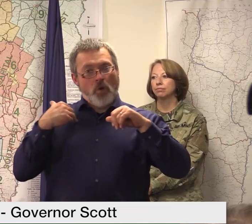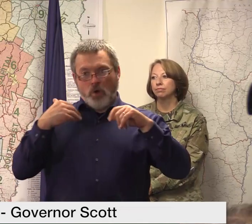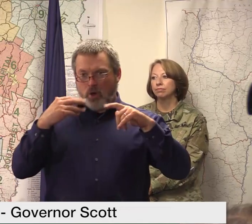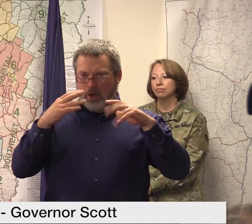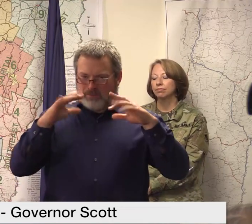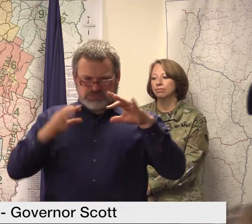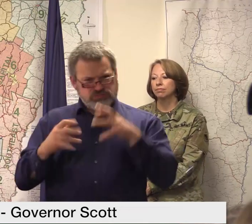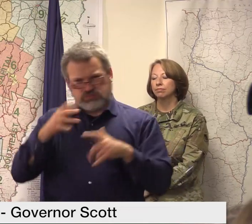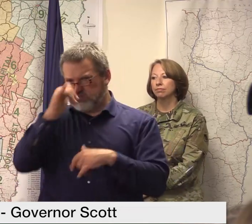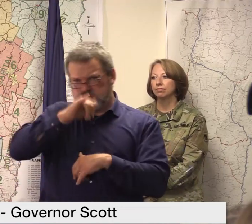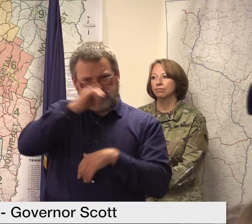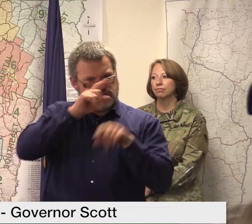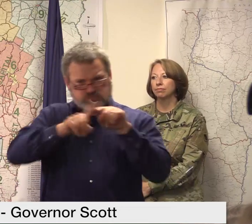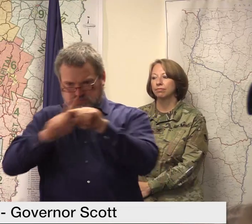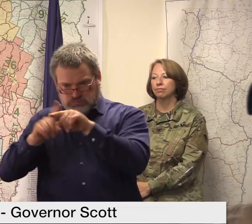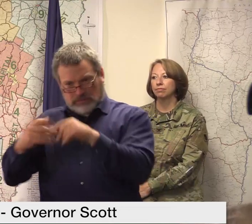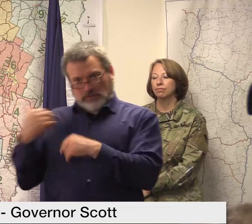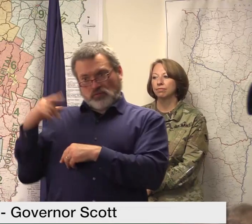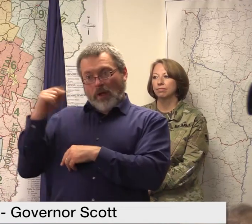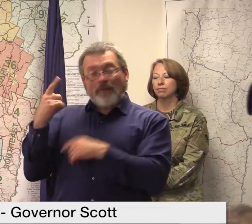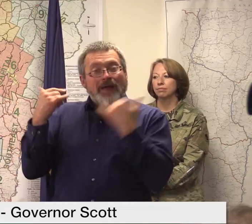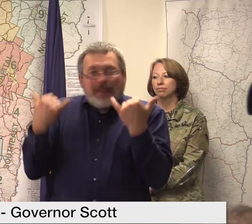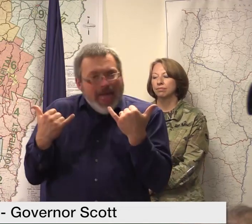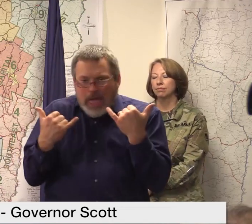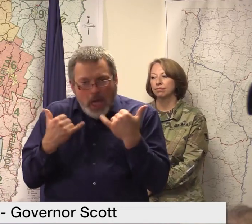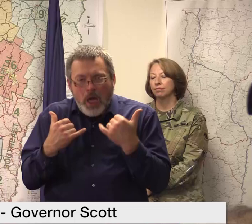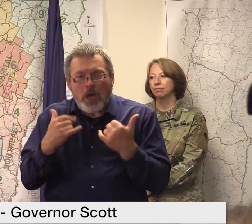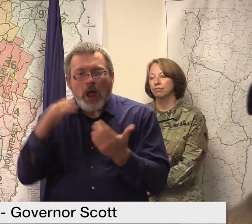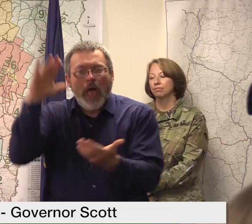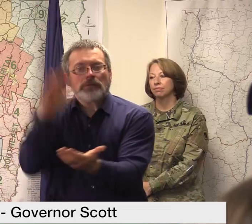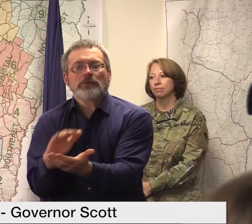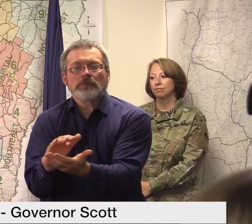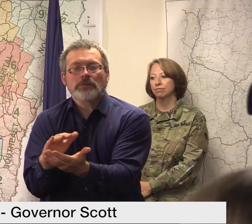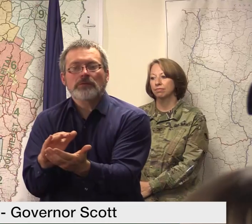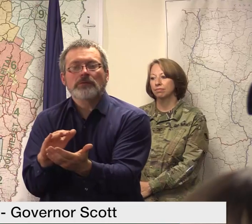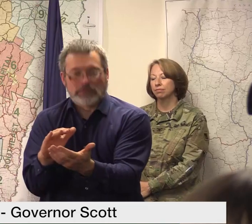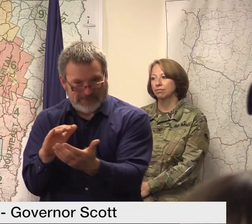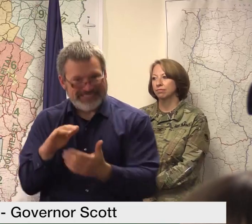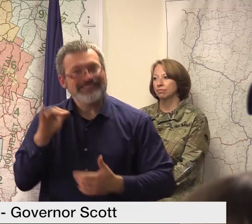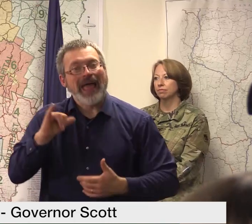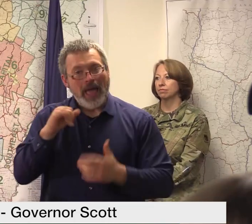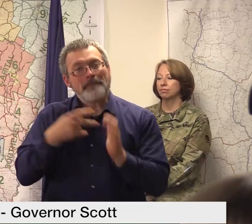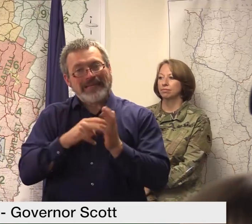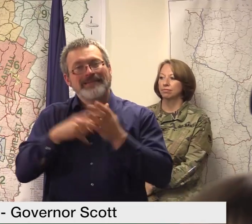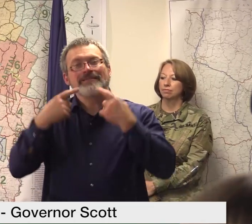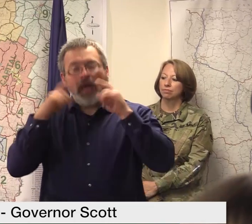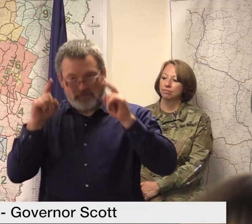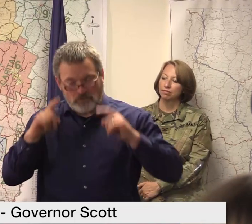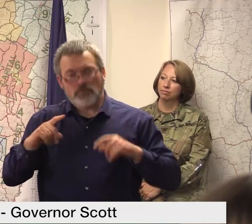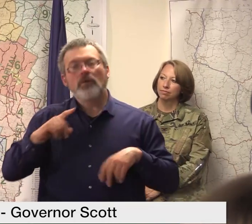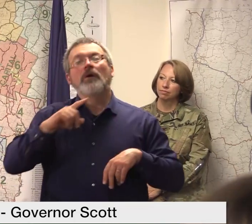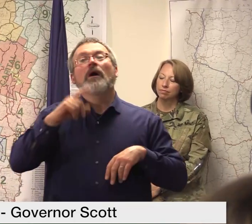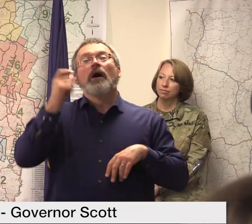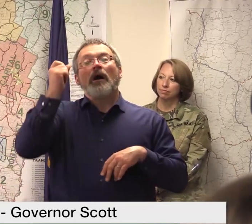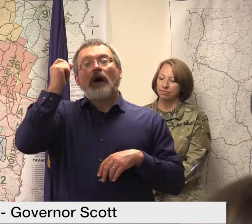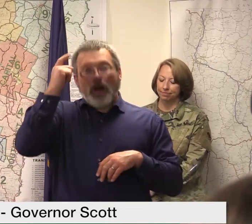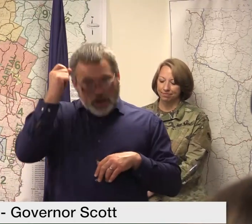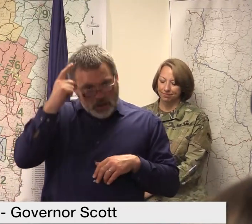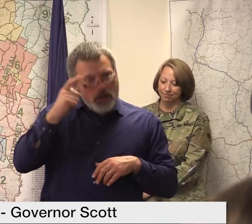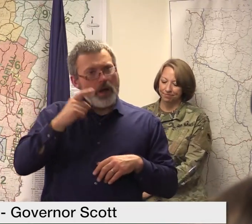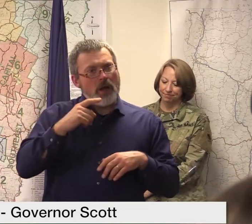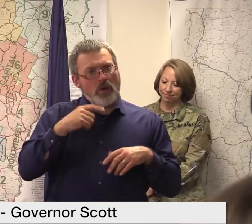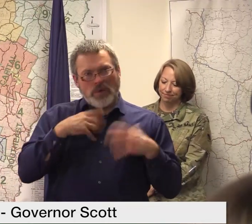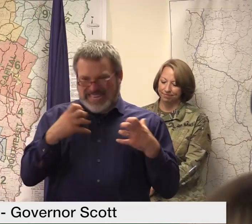continue to look for every unique pocket of money there are grant programs through the U.S. of Transportation